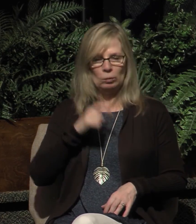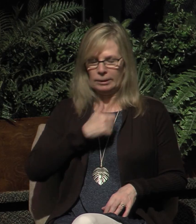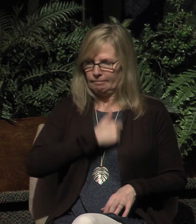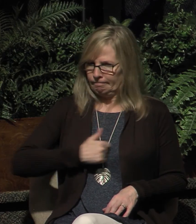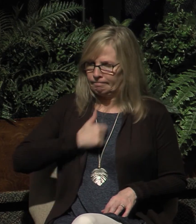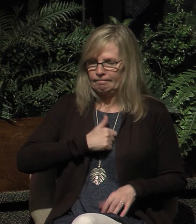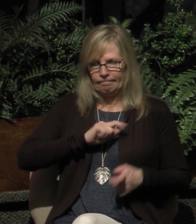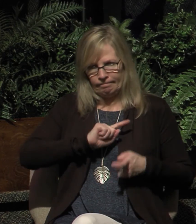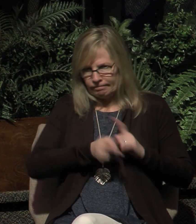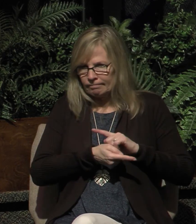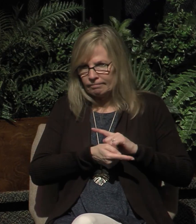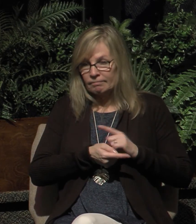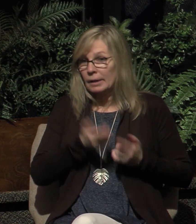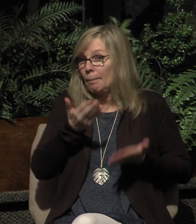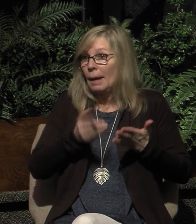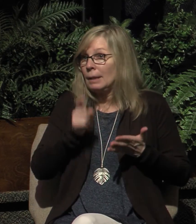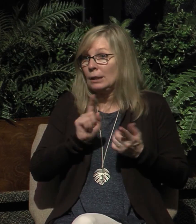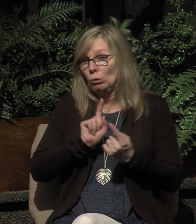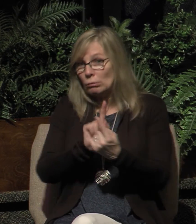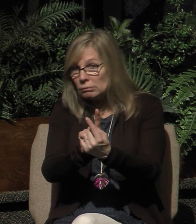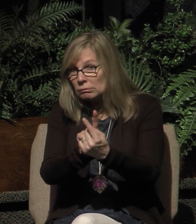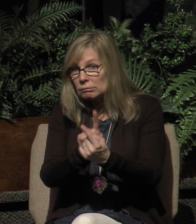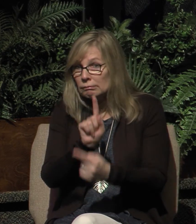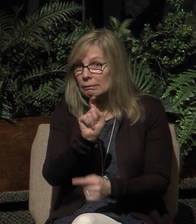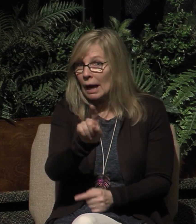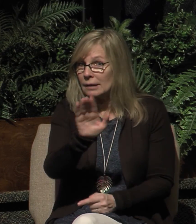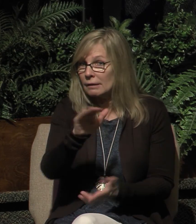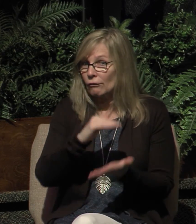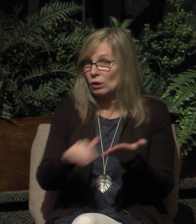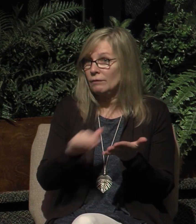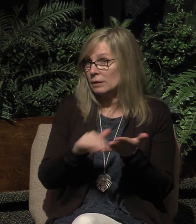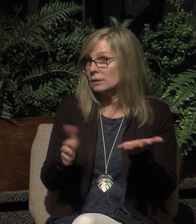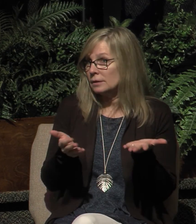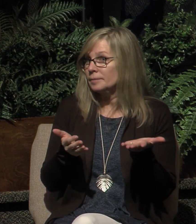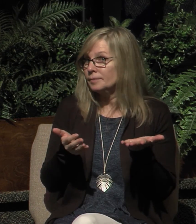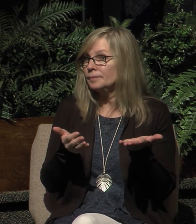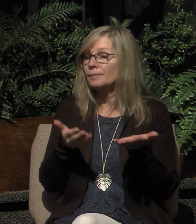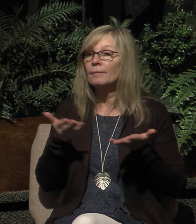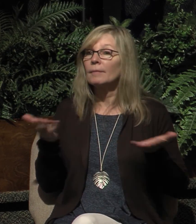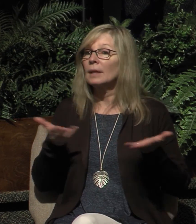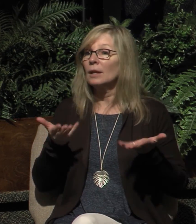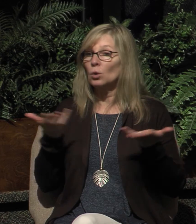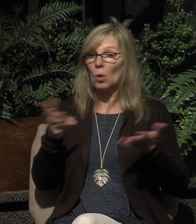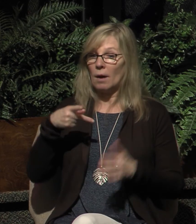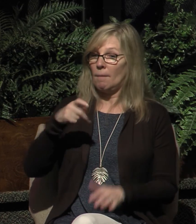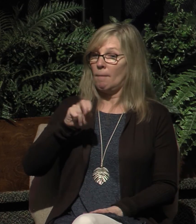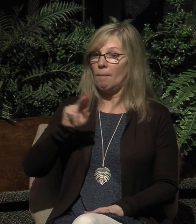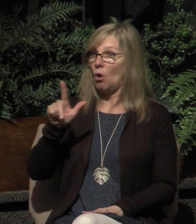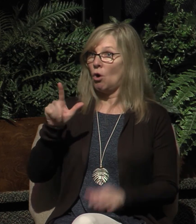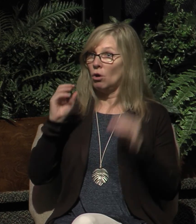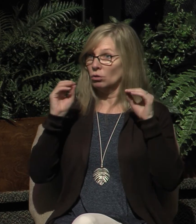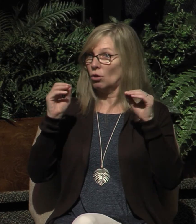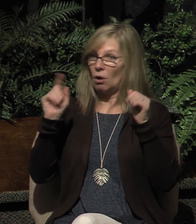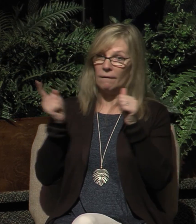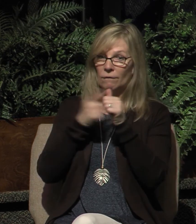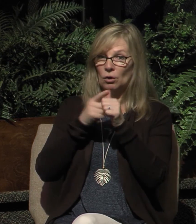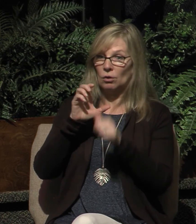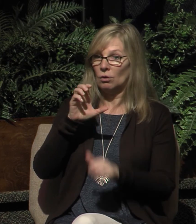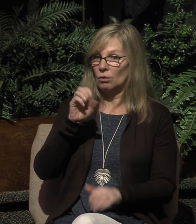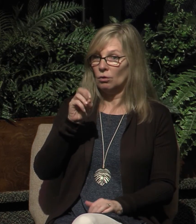perhaps need to go to people and ask their forgiveness here's what the Apostle Paul taught in 1 Corinthians chapter 11